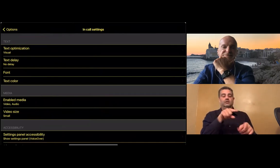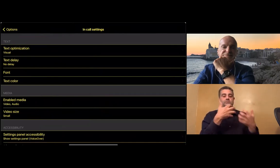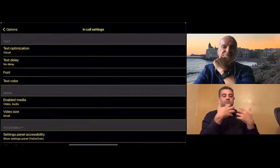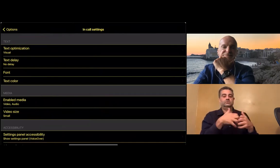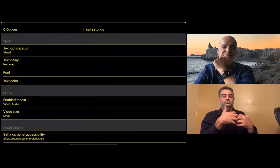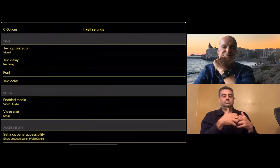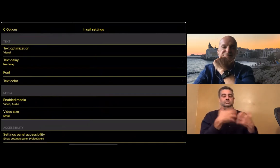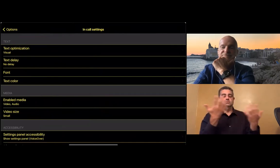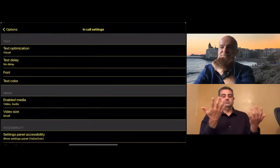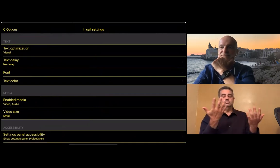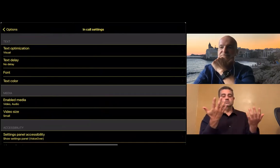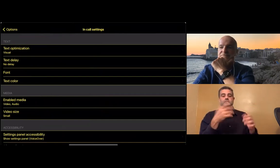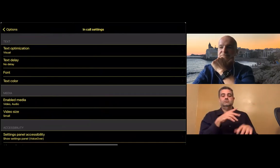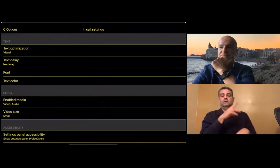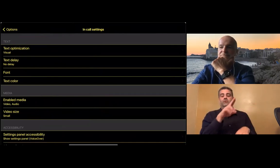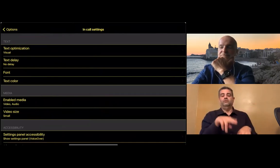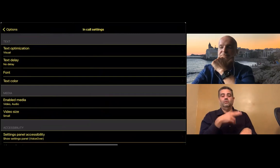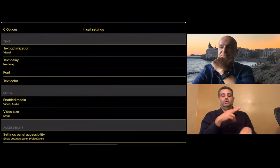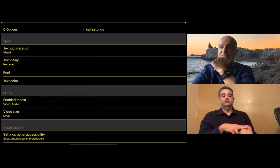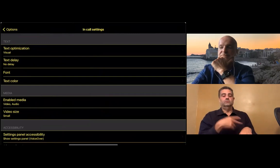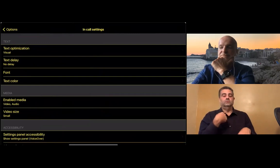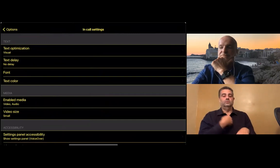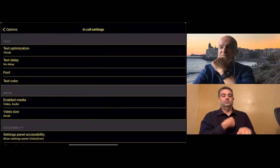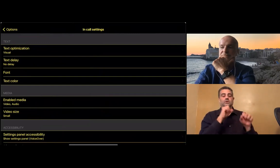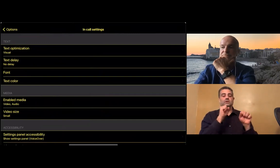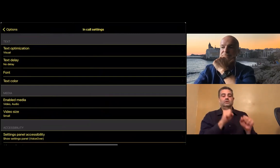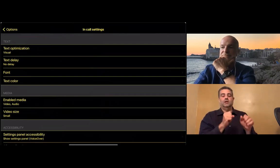The last category is answering machine.